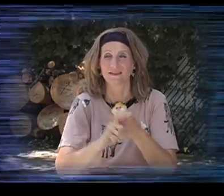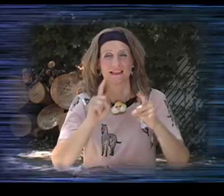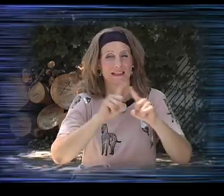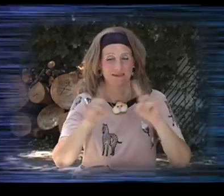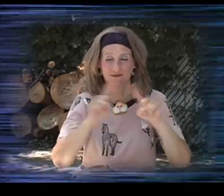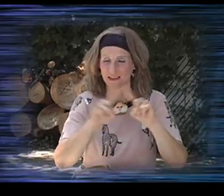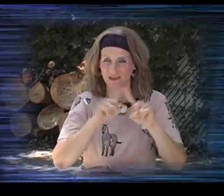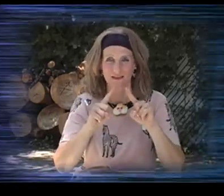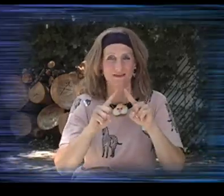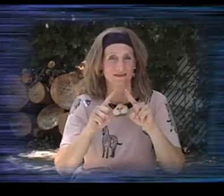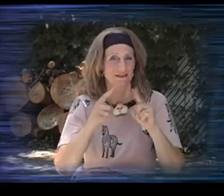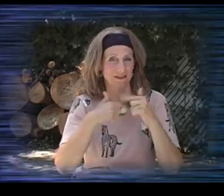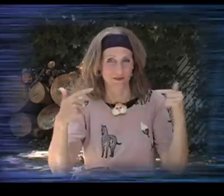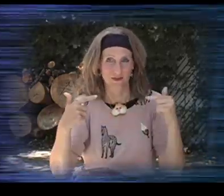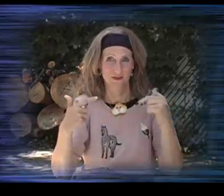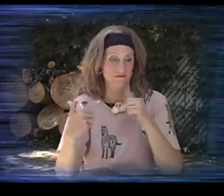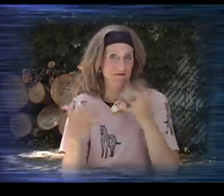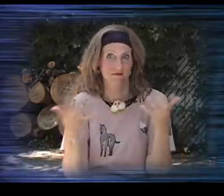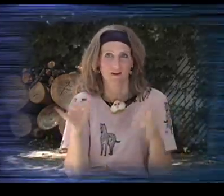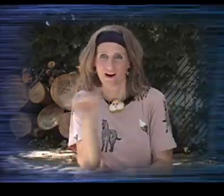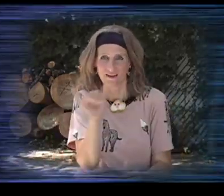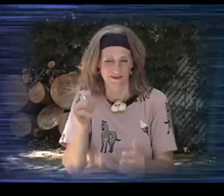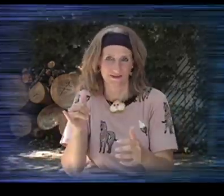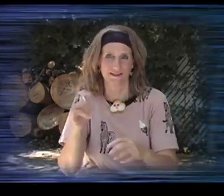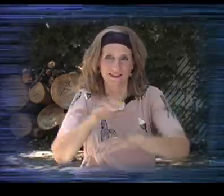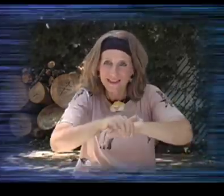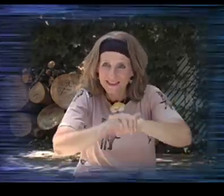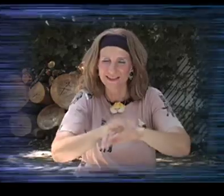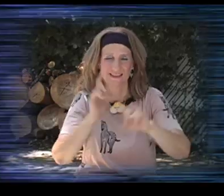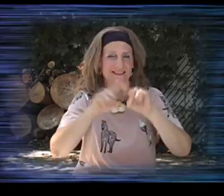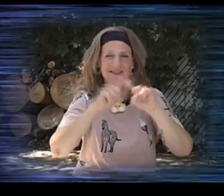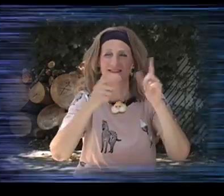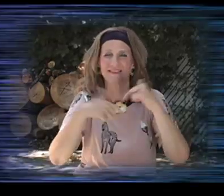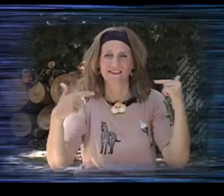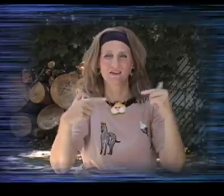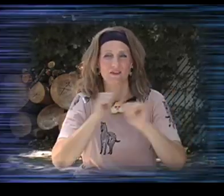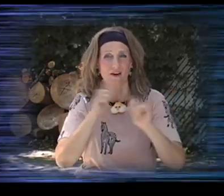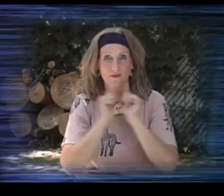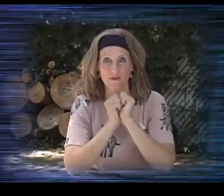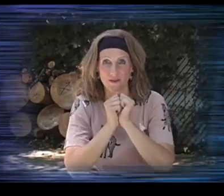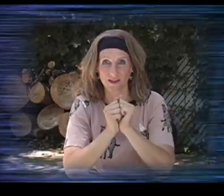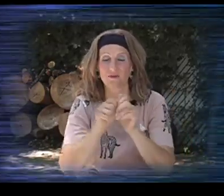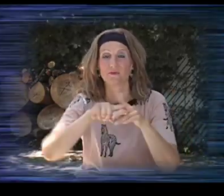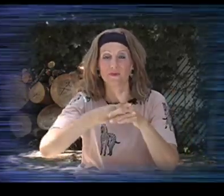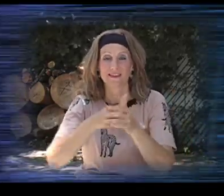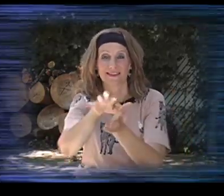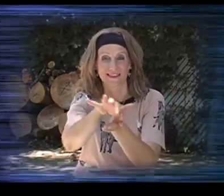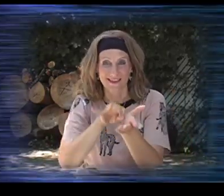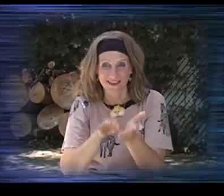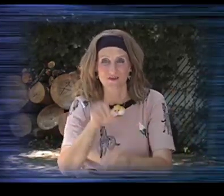There were many different languages. Like English, there were so many different languages. And they all worked together. And they